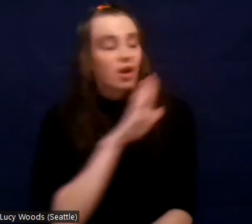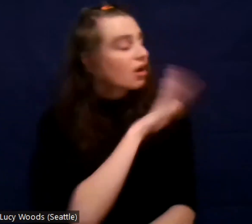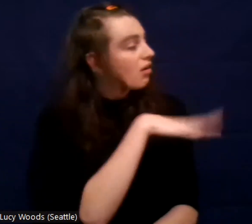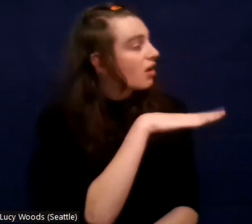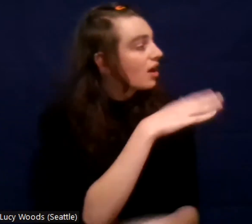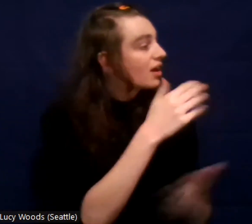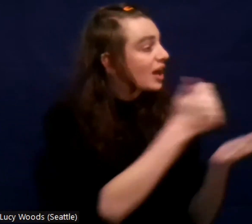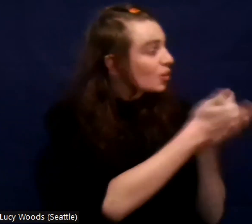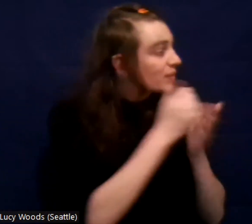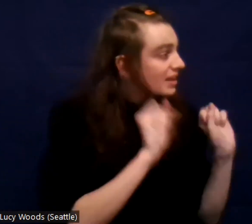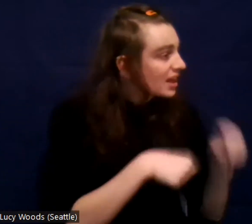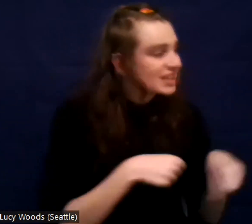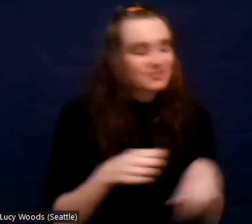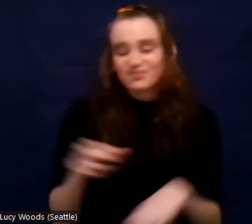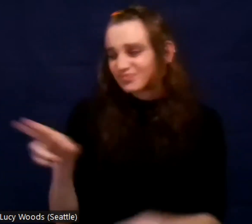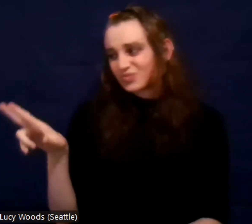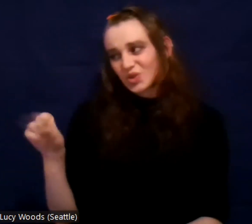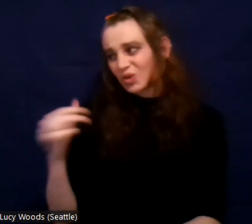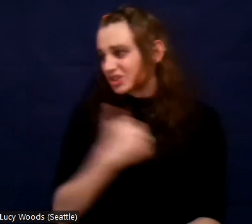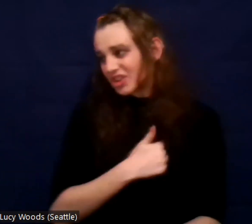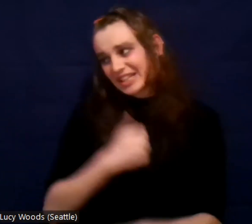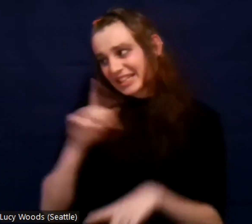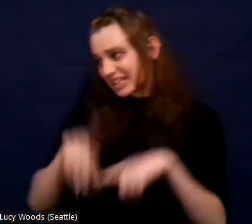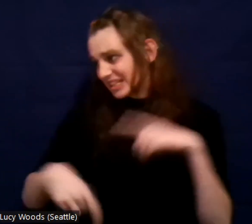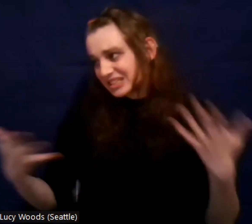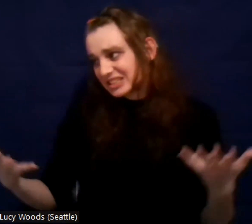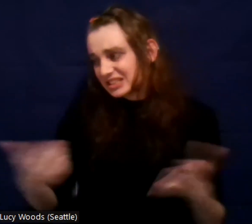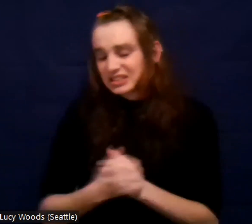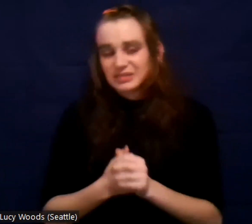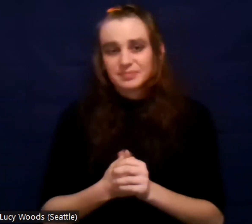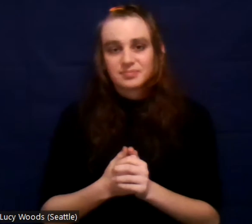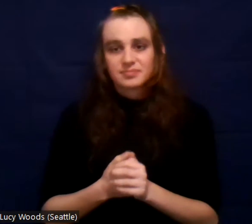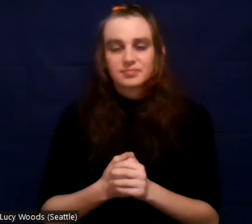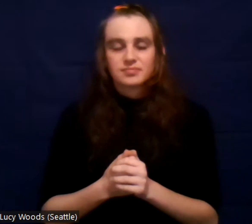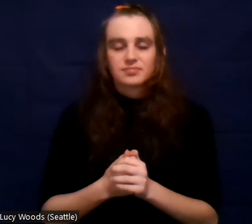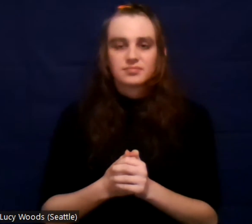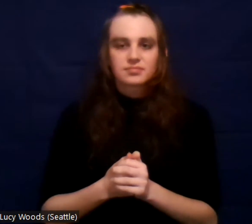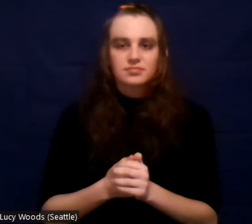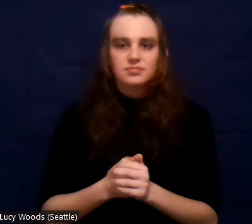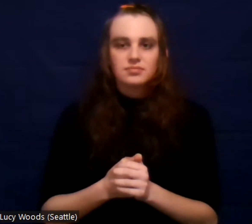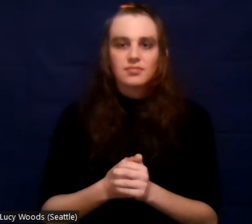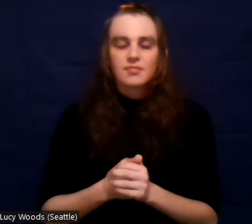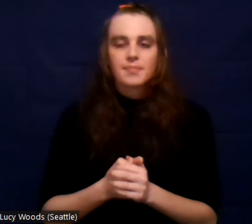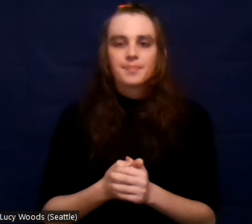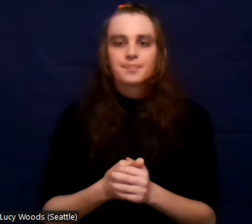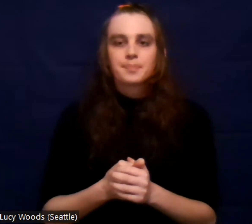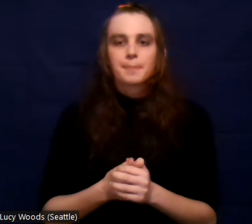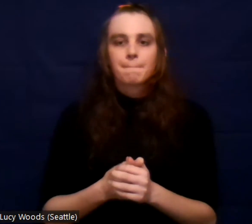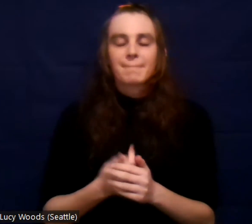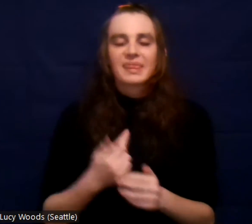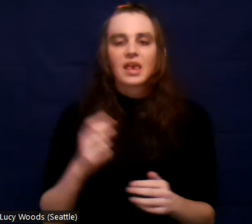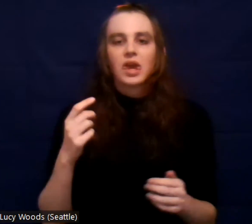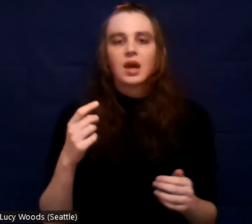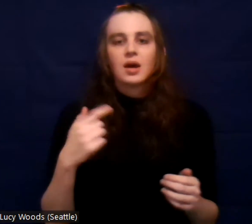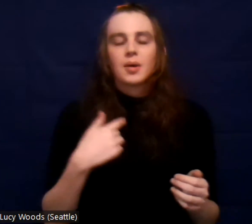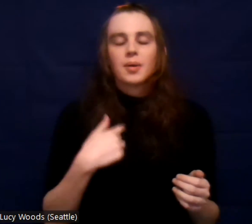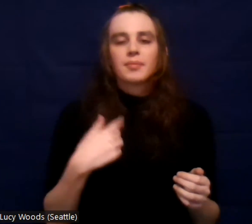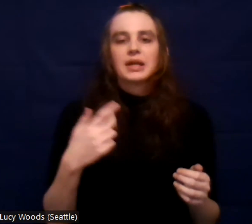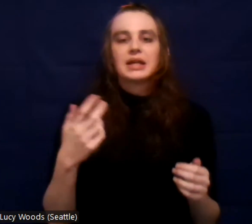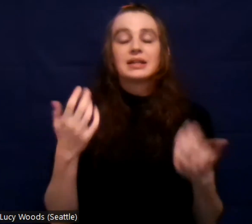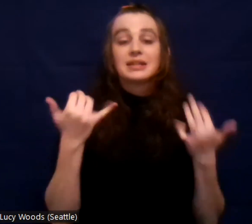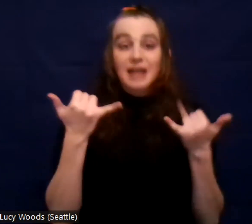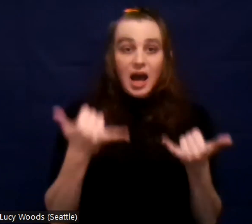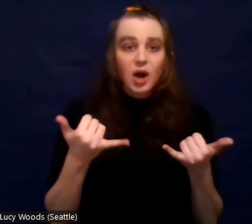truly believe God did for me what I couldn't do for myself. I, I, I leaned into it. I leaned into the suck. Where's the lesson? Why,